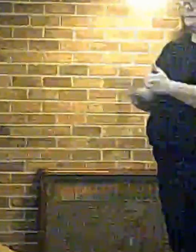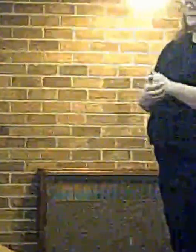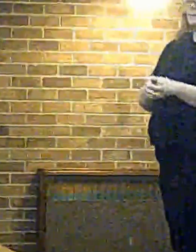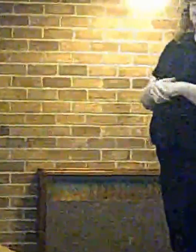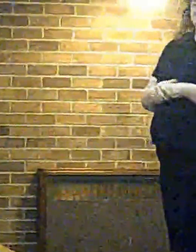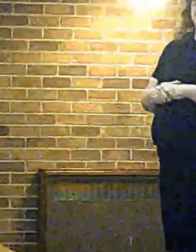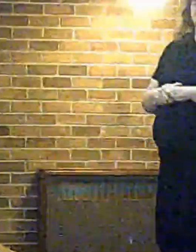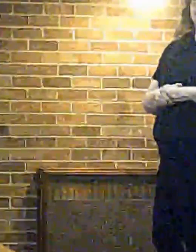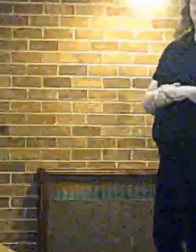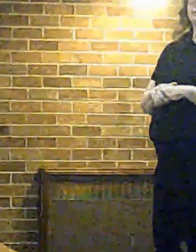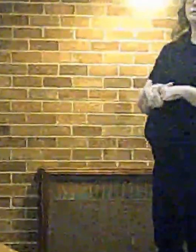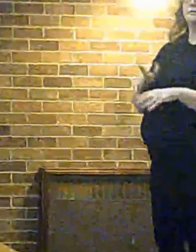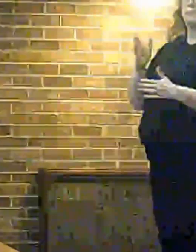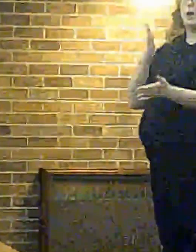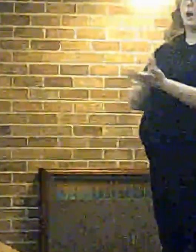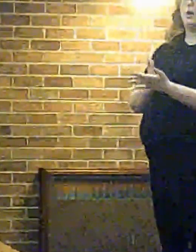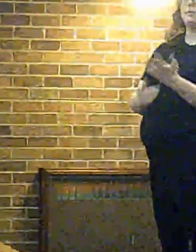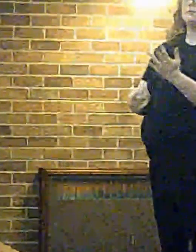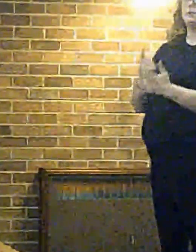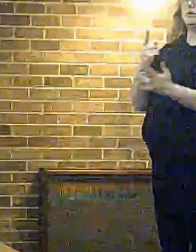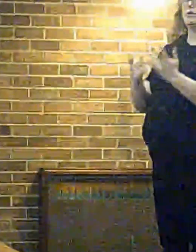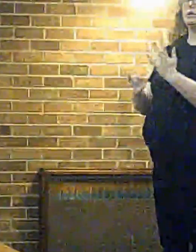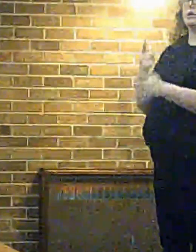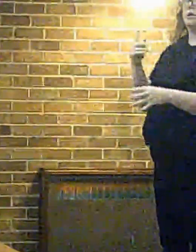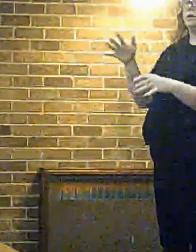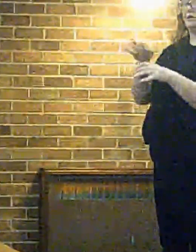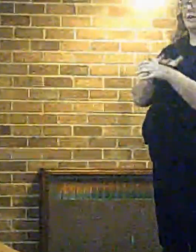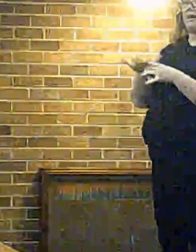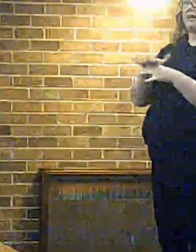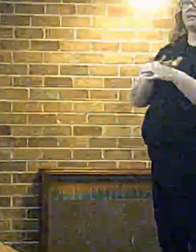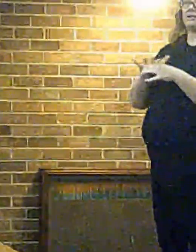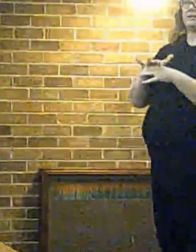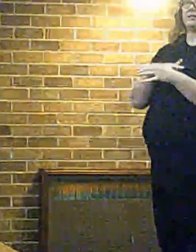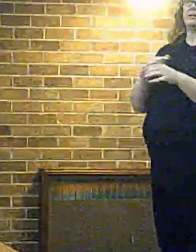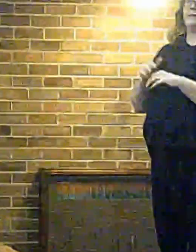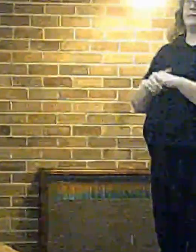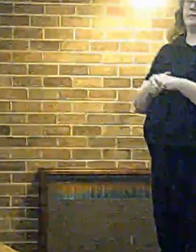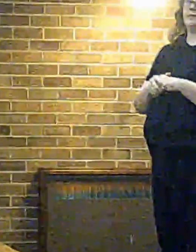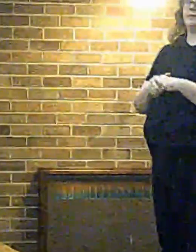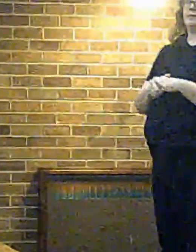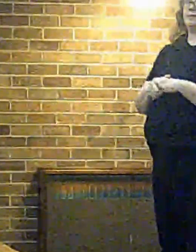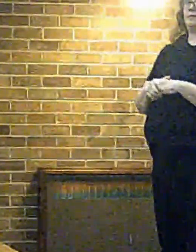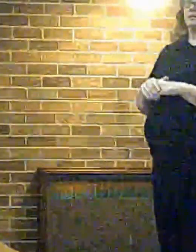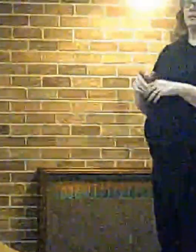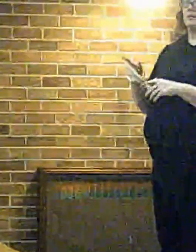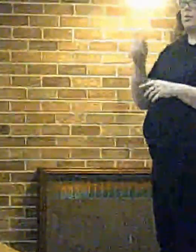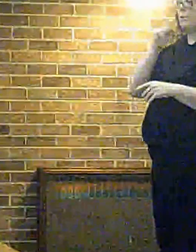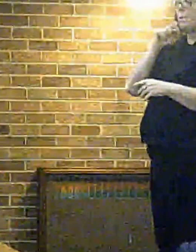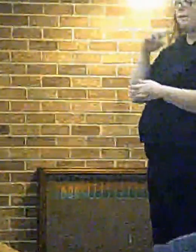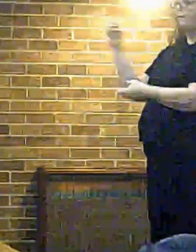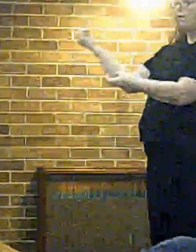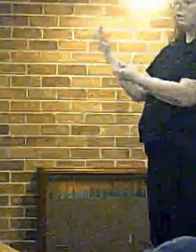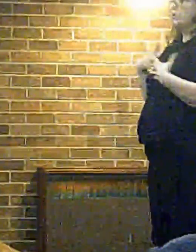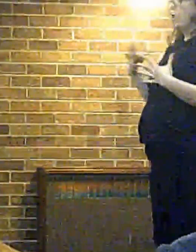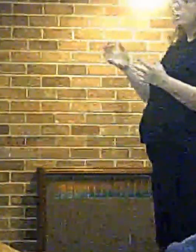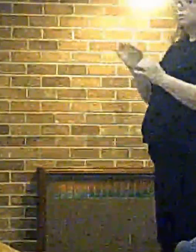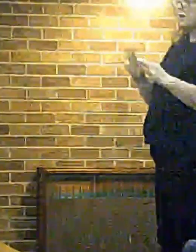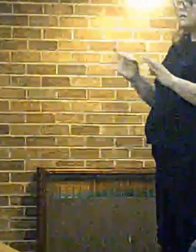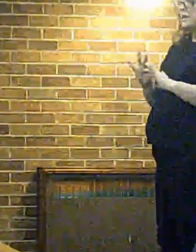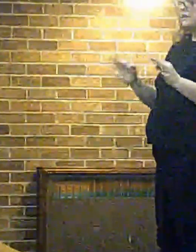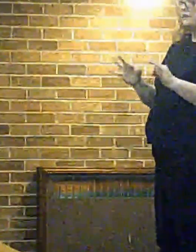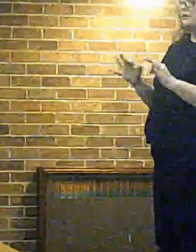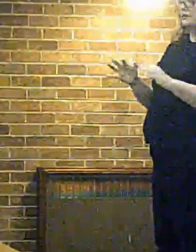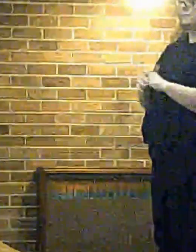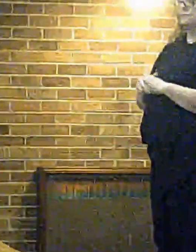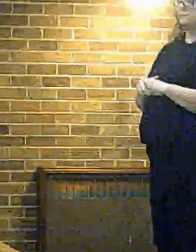Now if... There will be other sites. But that is closer in between. Not that we are able to gain access to. That